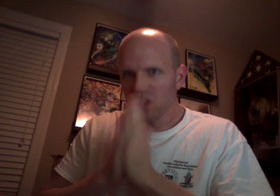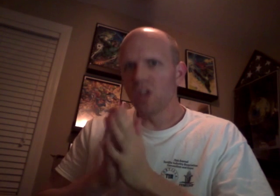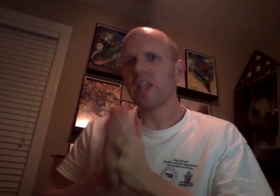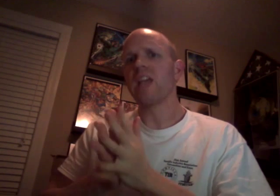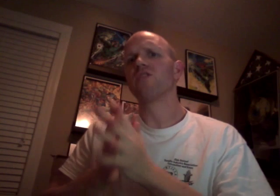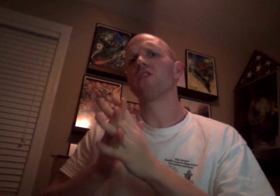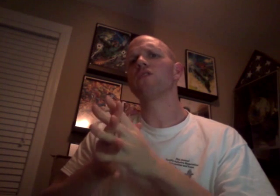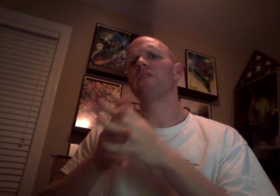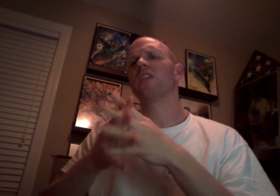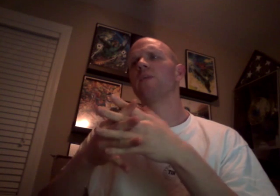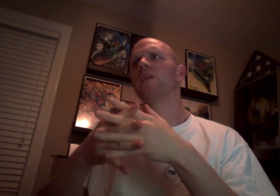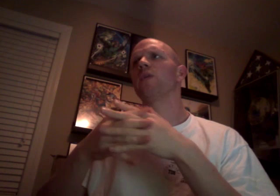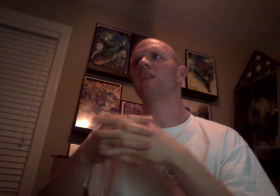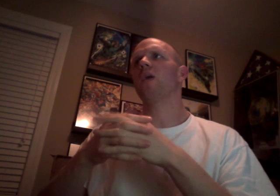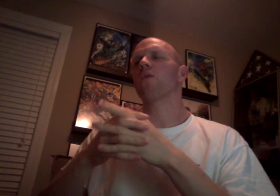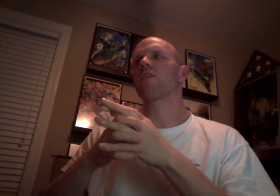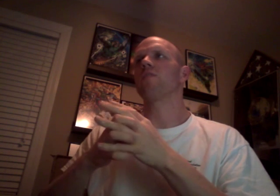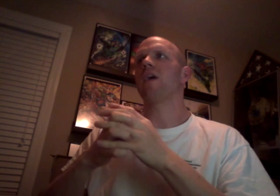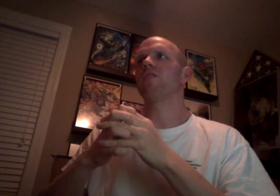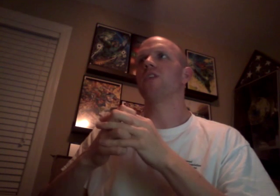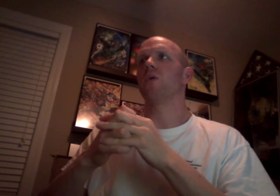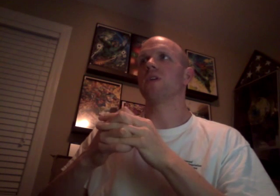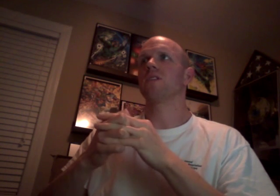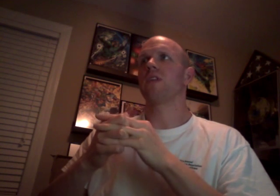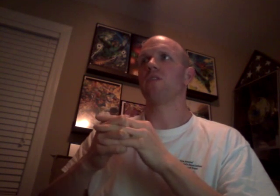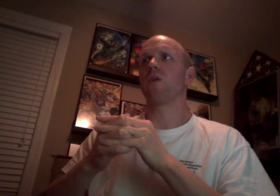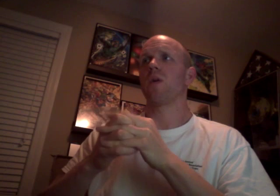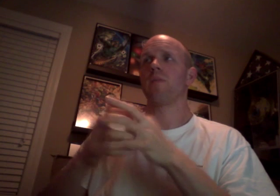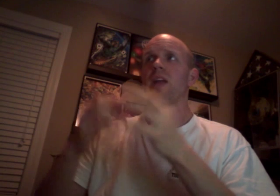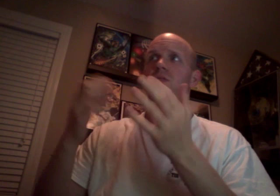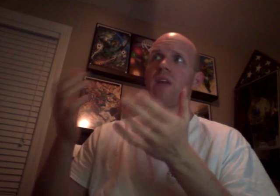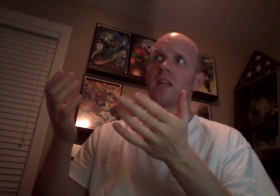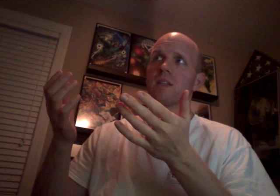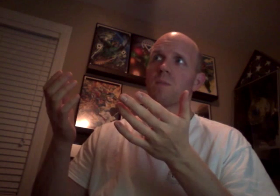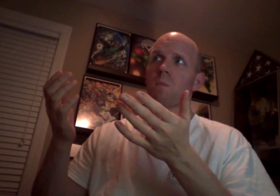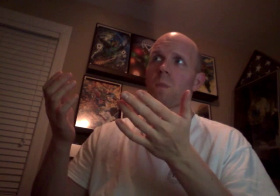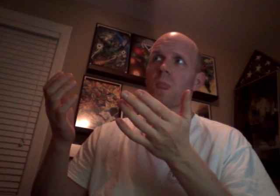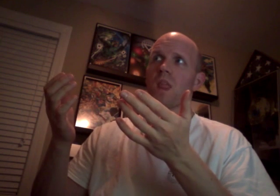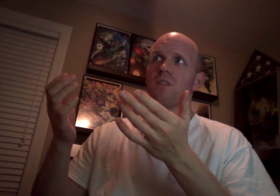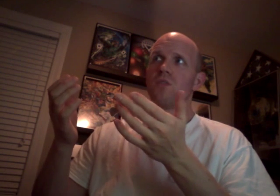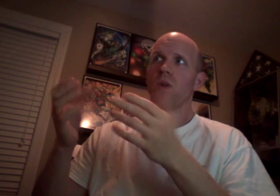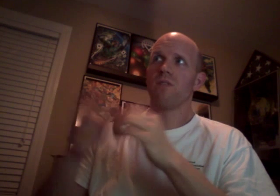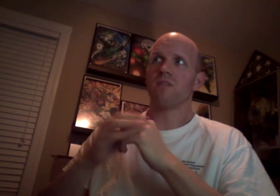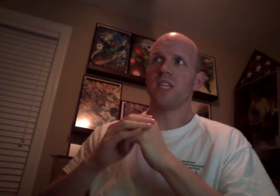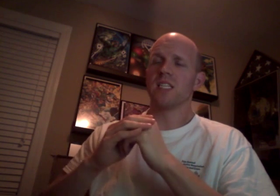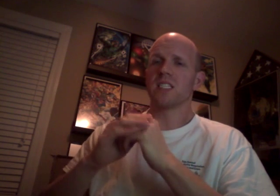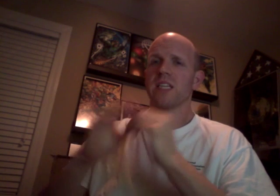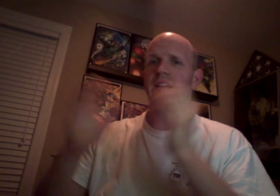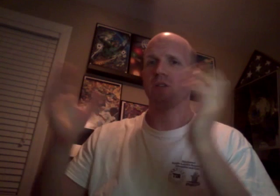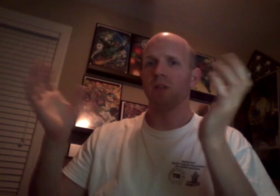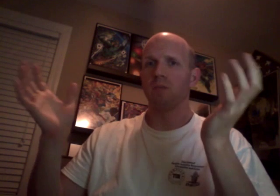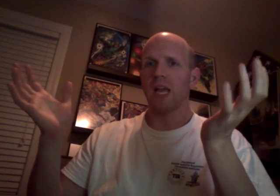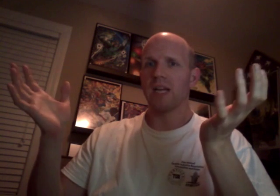In case of those who have the WWE Network, you might have noticed if you go to main event, 2015 is entirely blank.